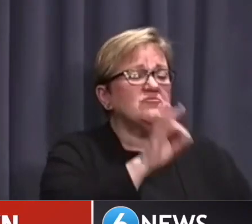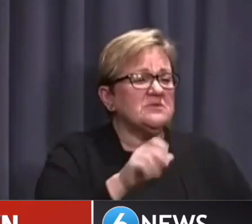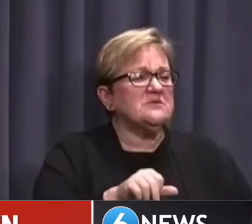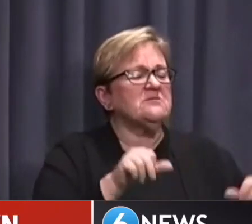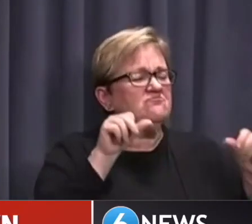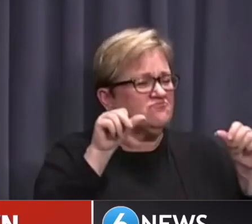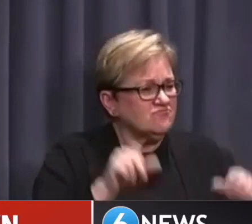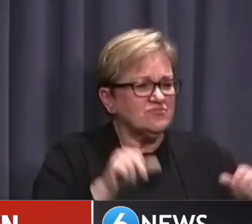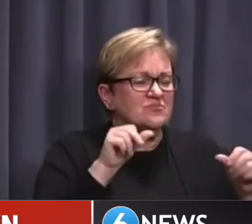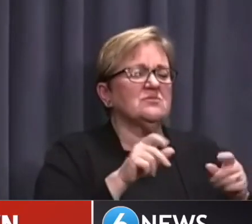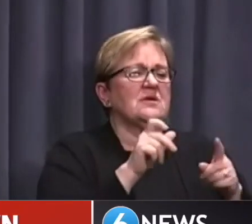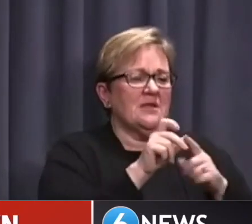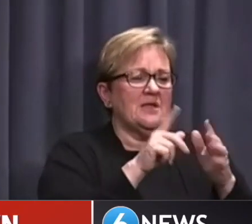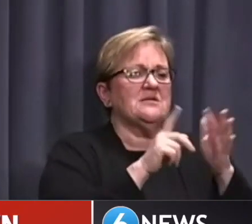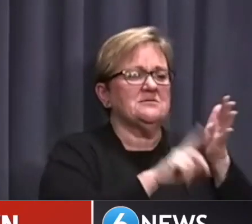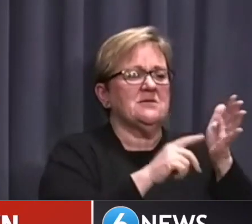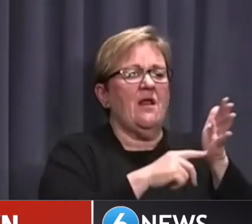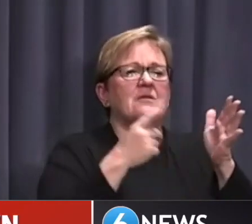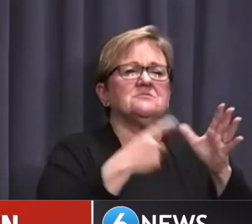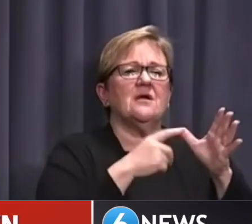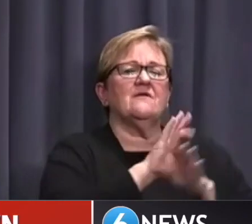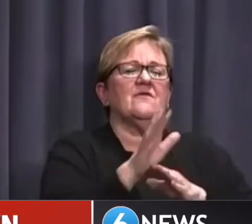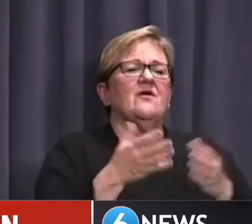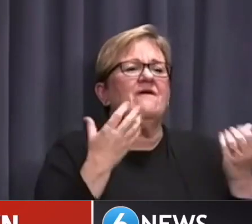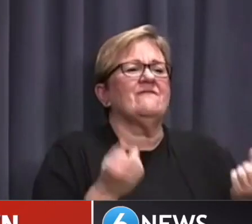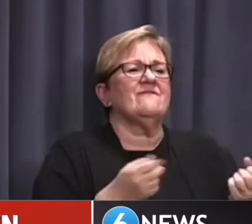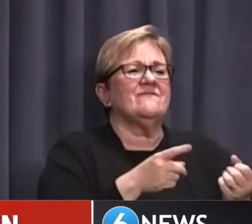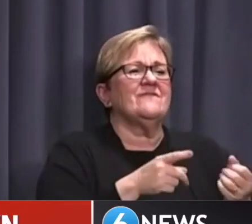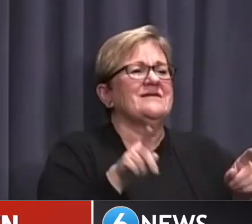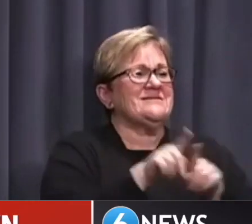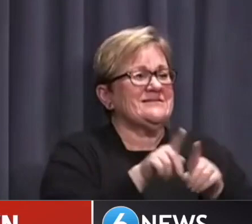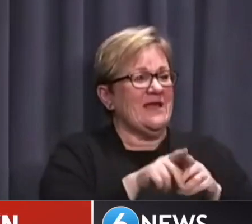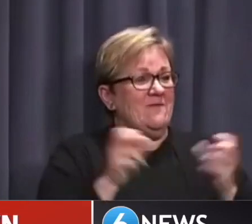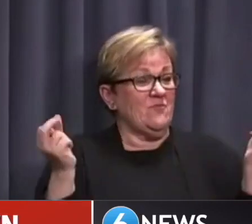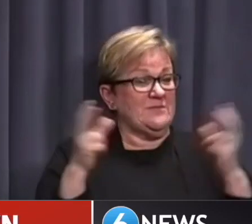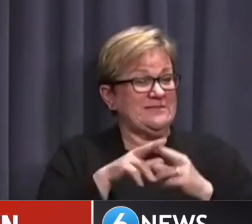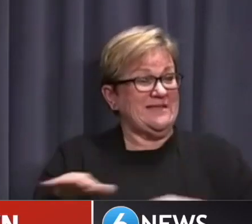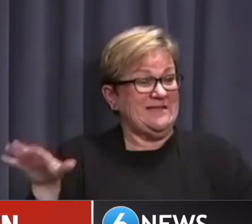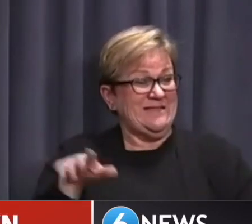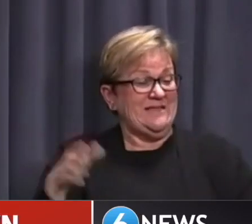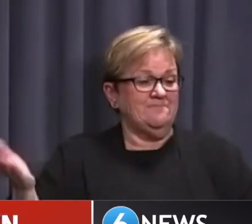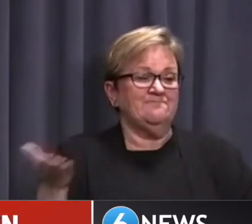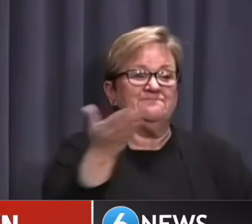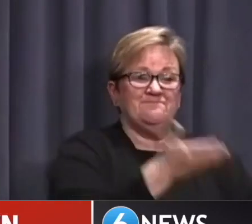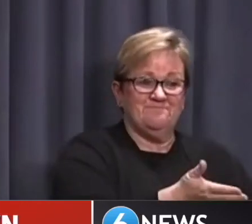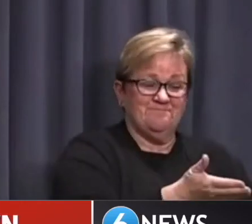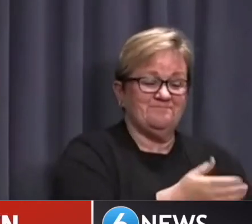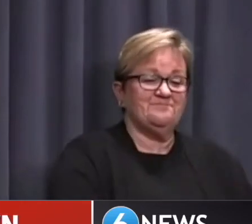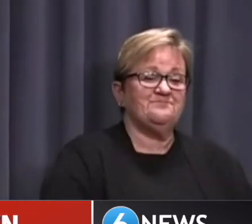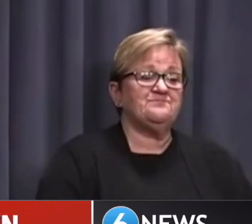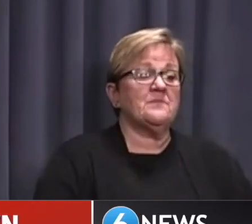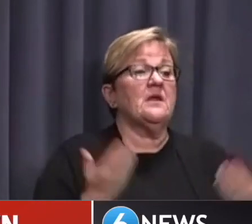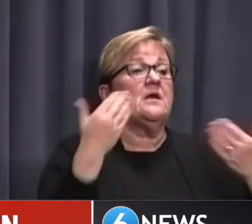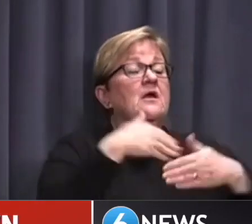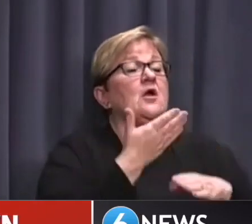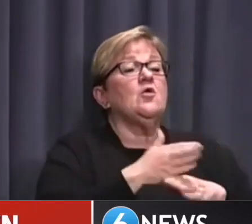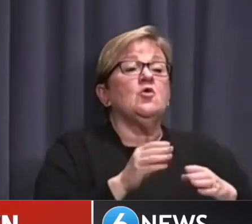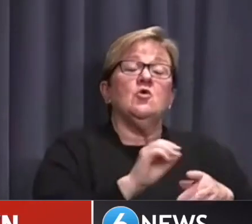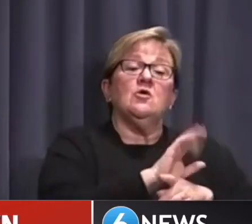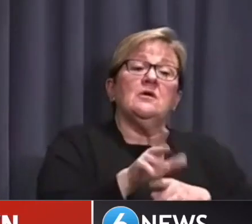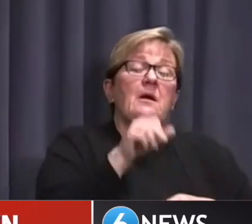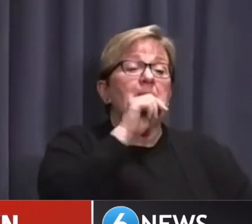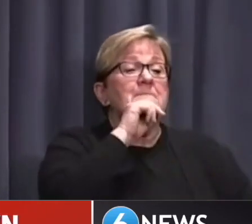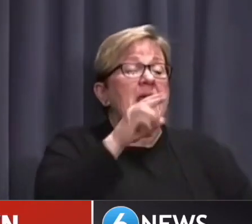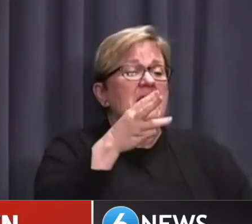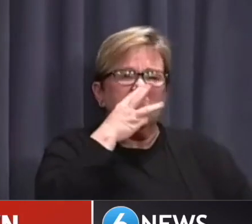as carrying the Delta variant, the same variant from the Sydney outbreak. Tonight's new positive case is a